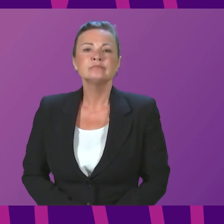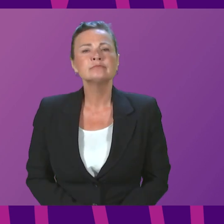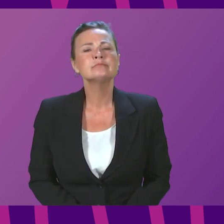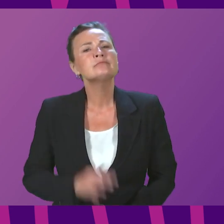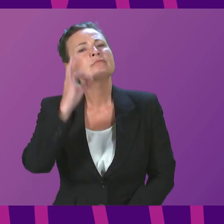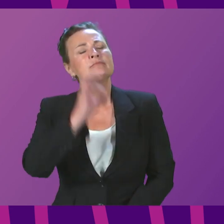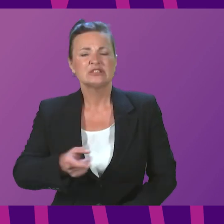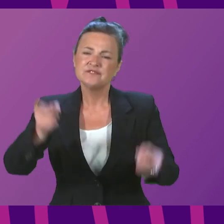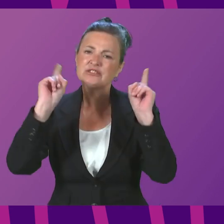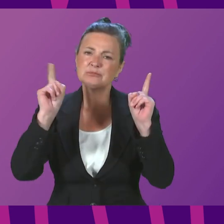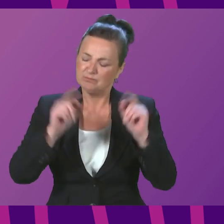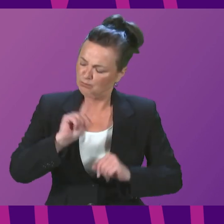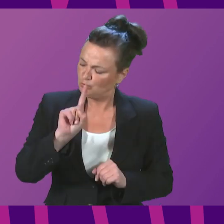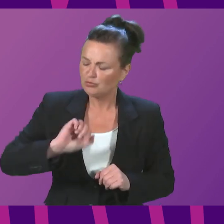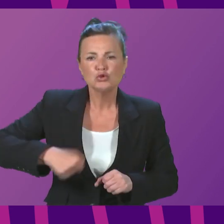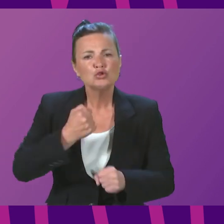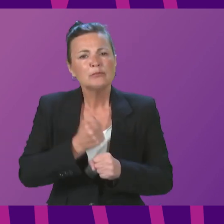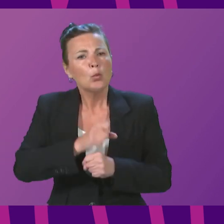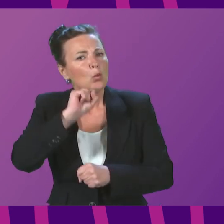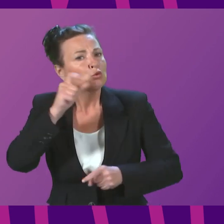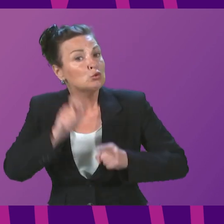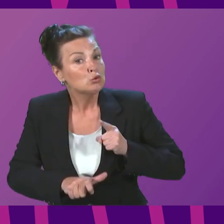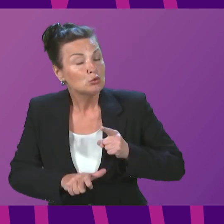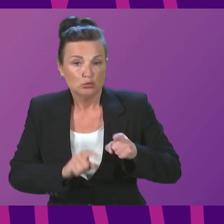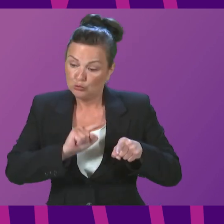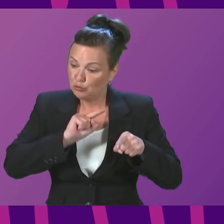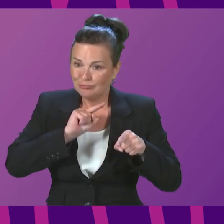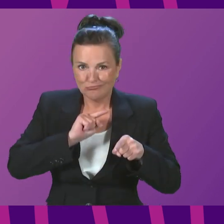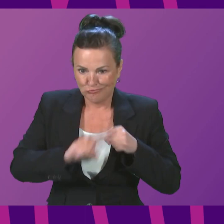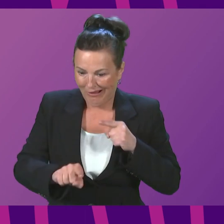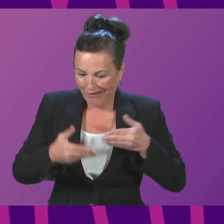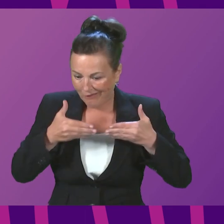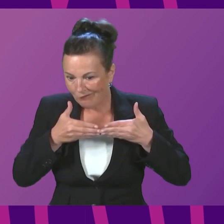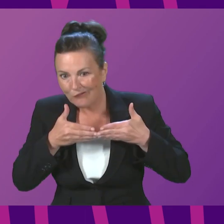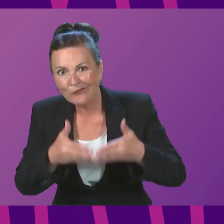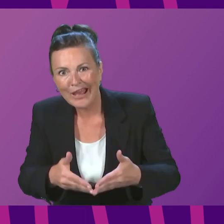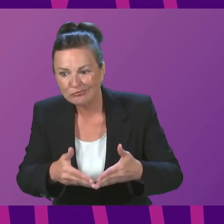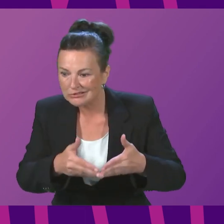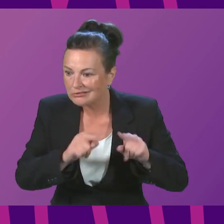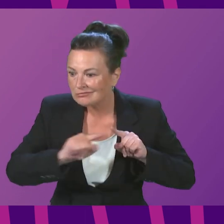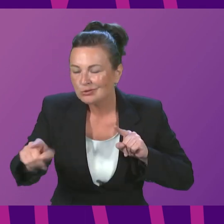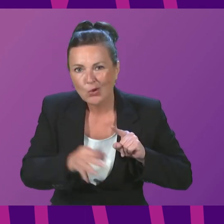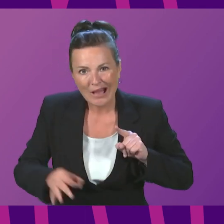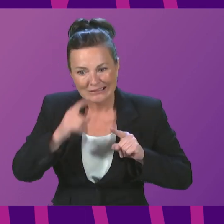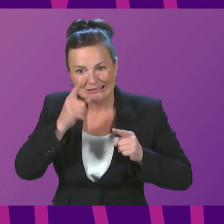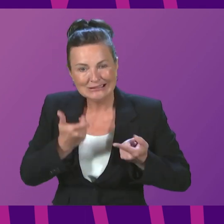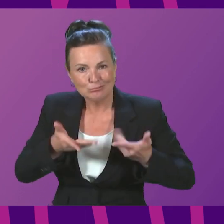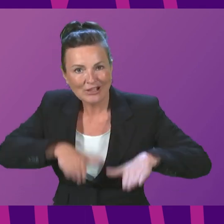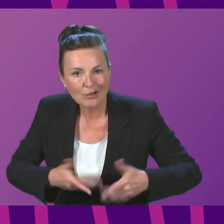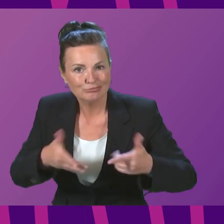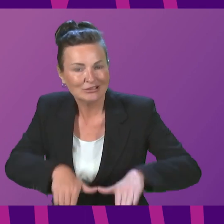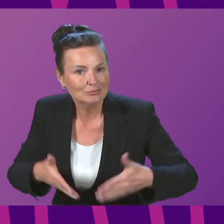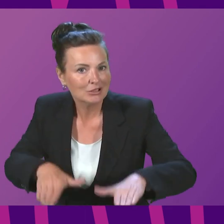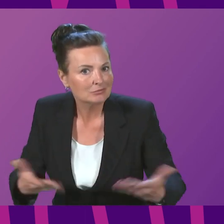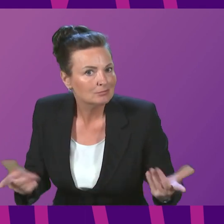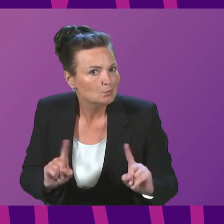ask the First Minister what action the Scottish Government is taking to reduce breakdowns on ferry services to Scotland's islands. First Minister. We fully understand